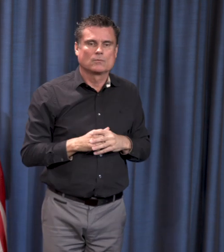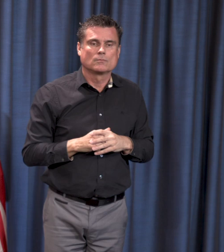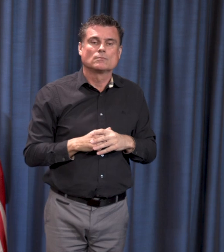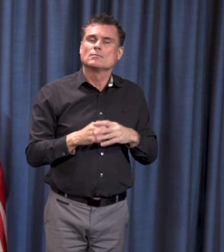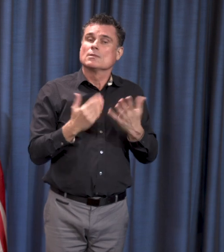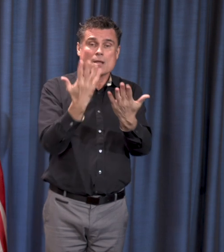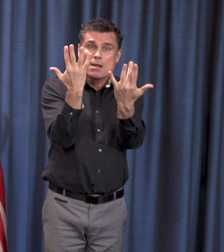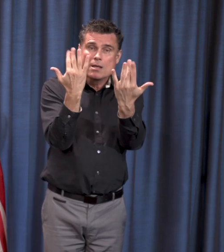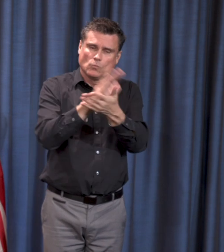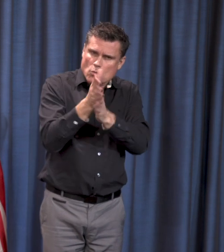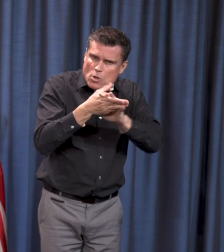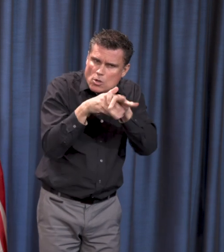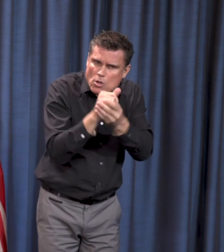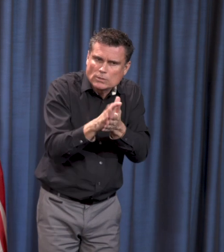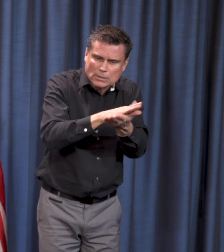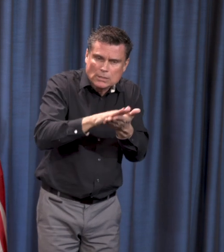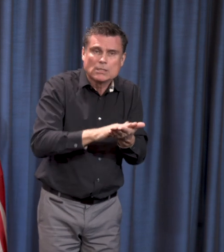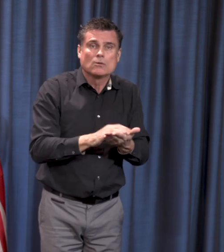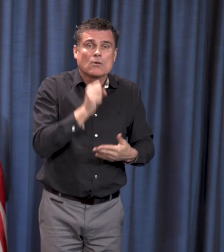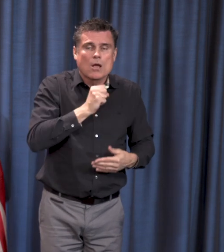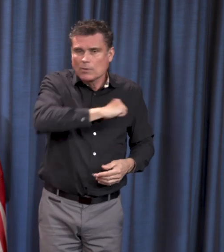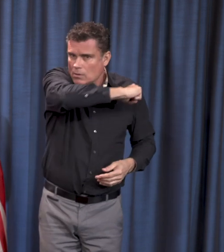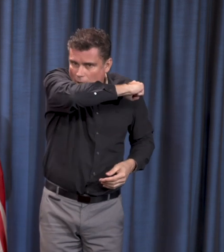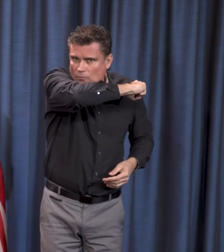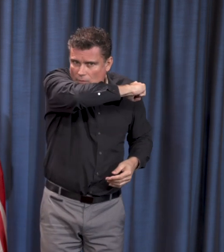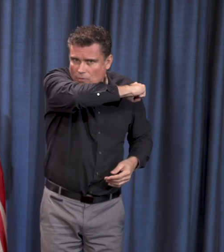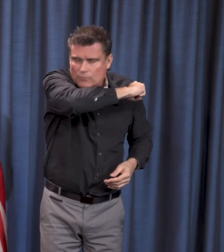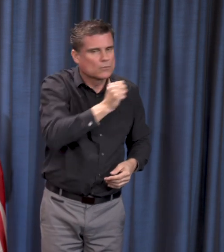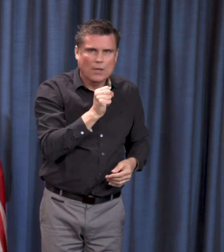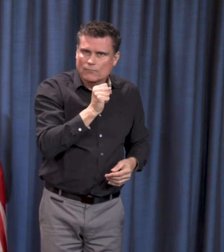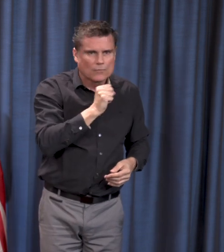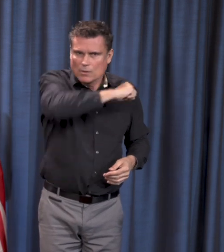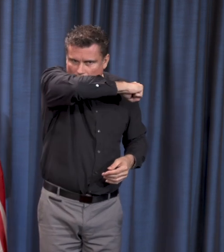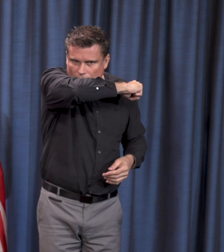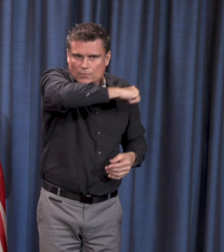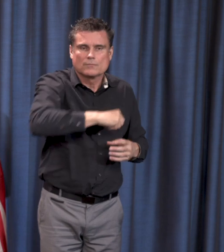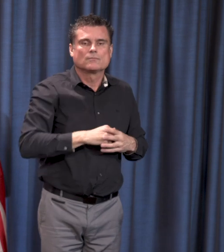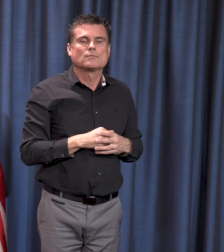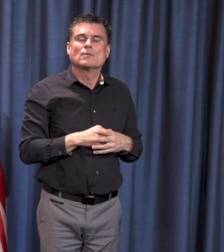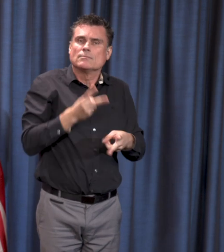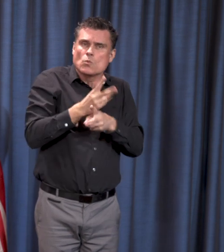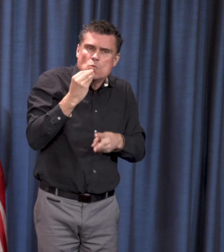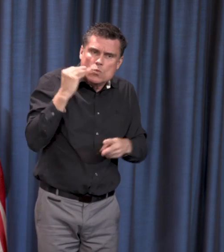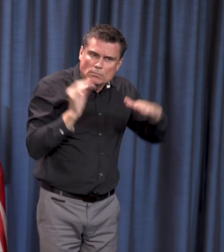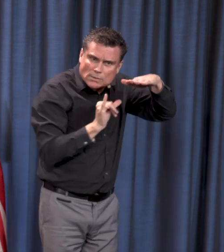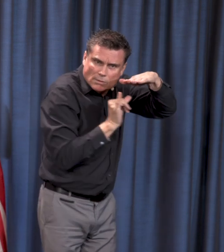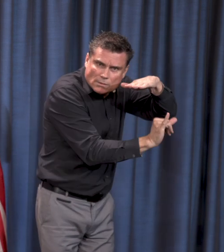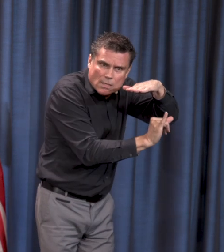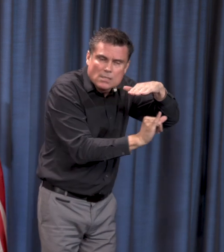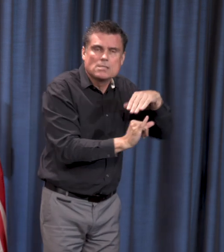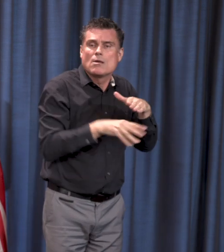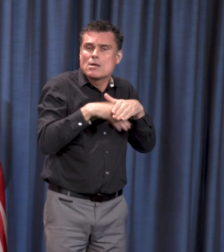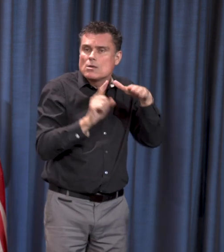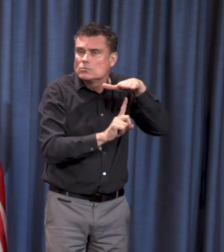when we cough, enhance cleaning measures in our community and in our homes. The more that we do this, the